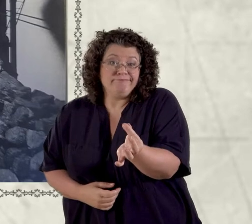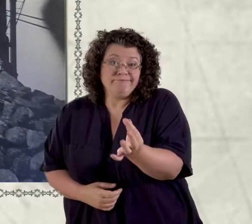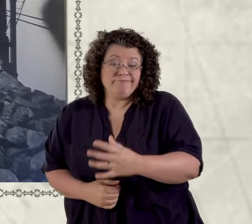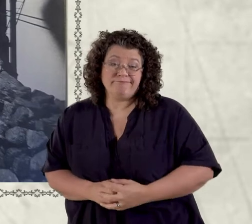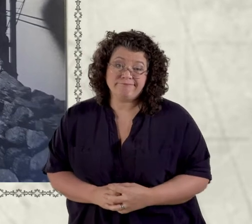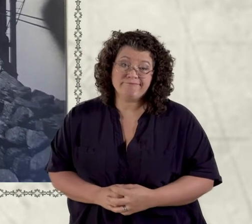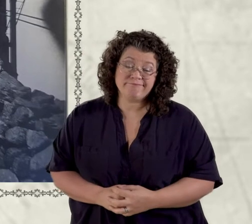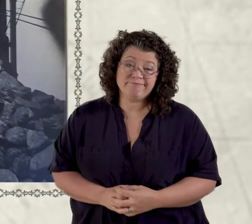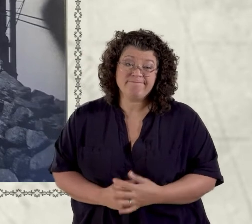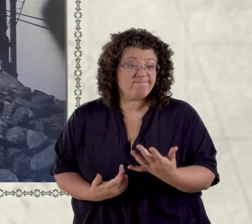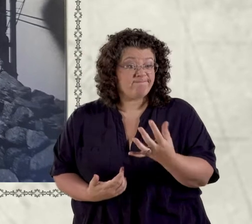you might as well have that